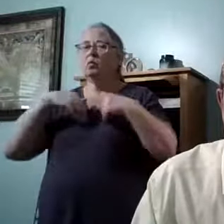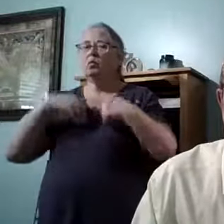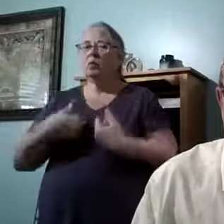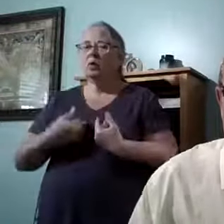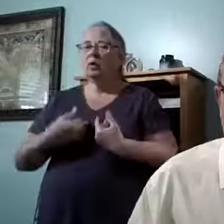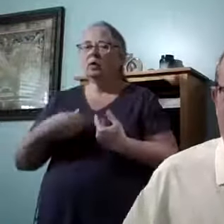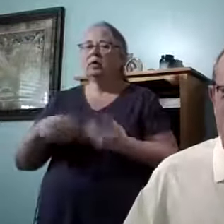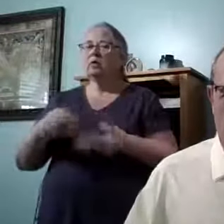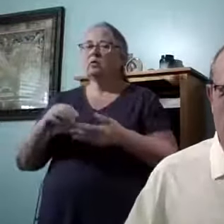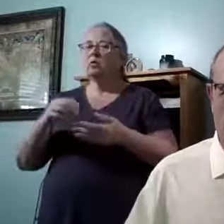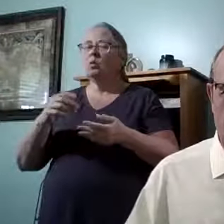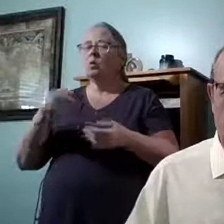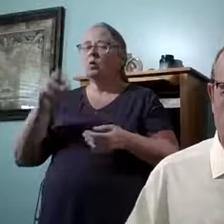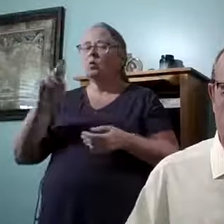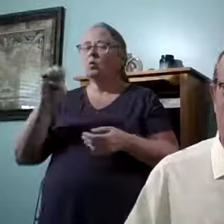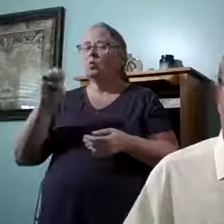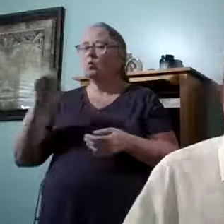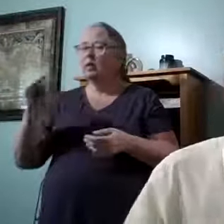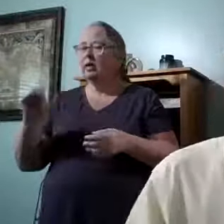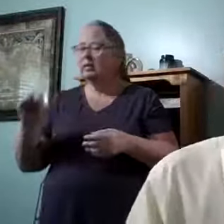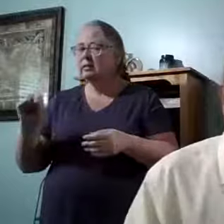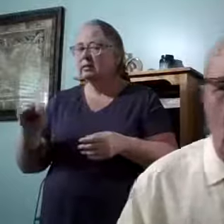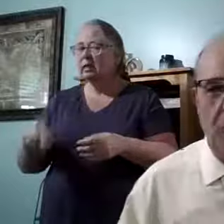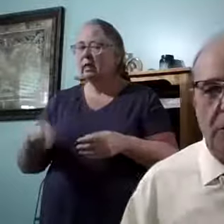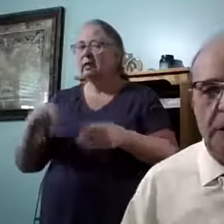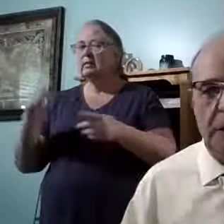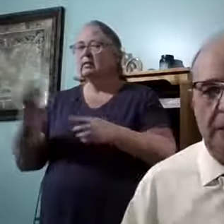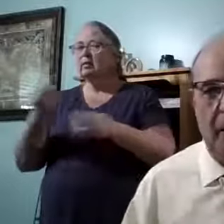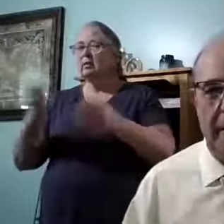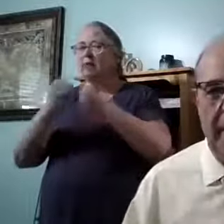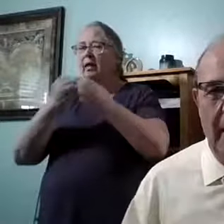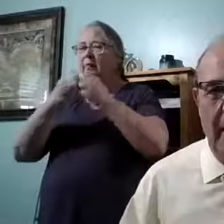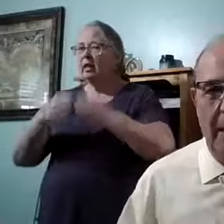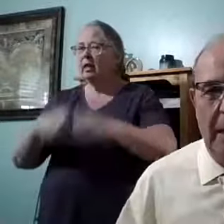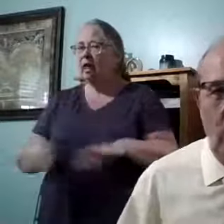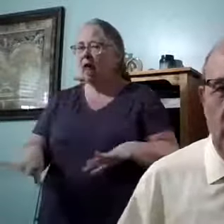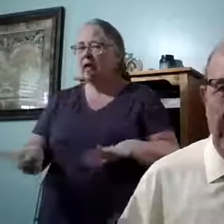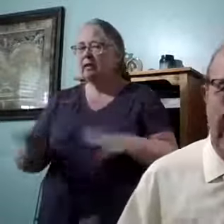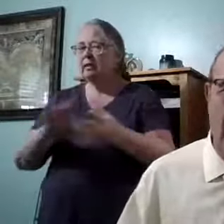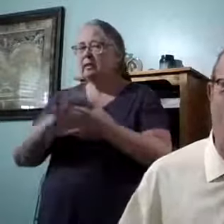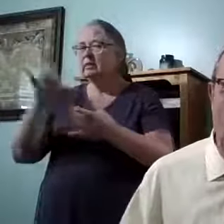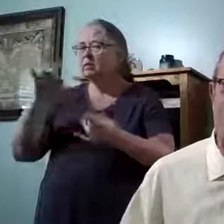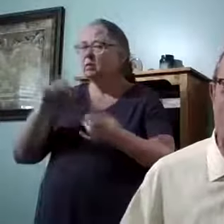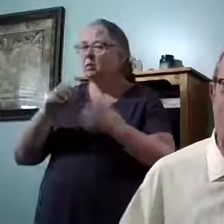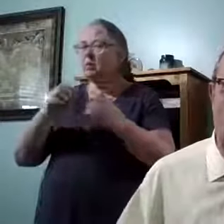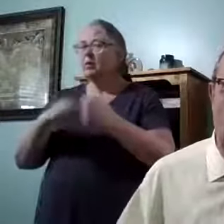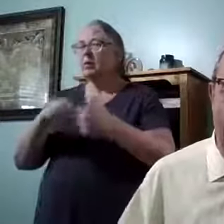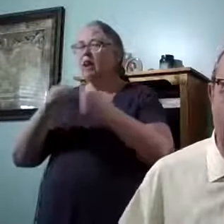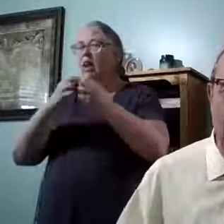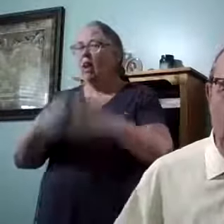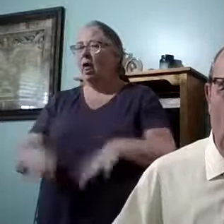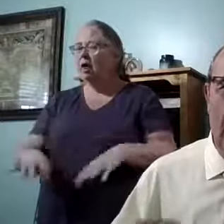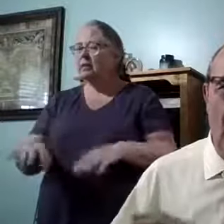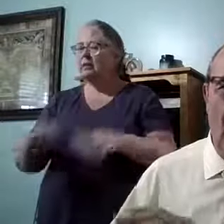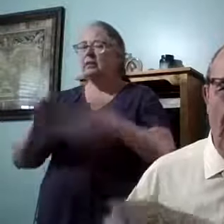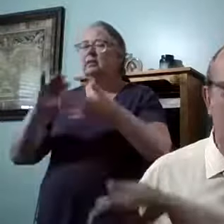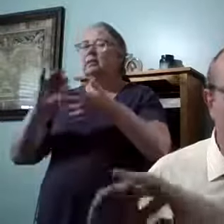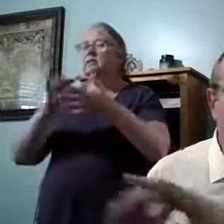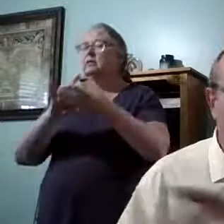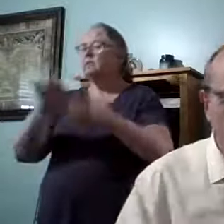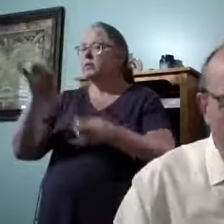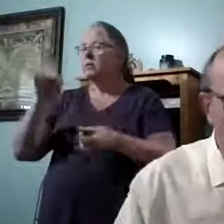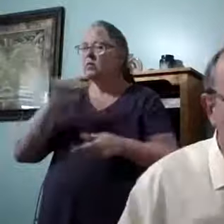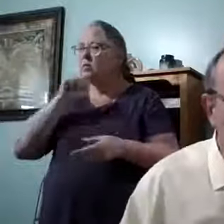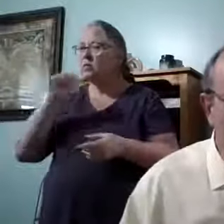rest. You see, there's something about getting lost in the spirit that when we get lost in the spirit, we are